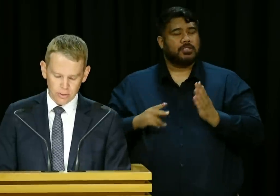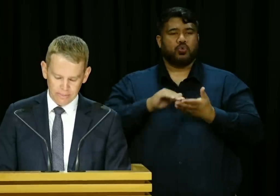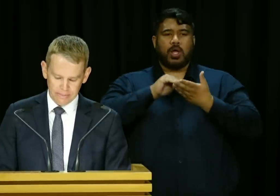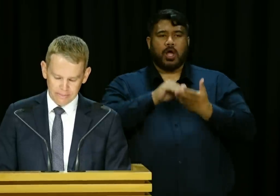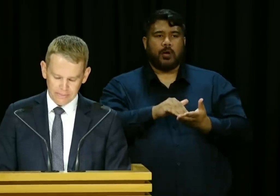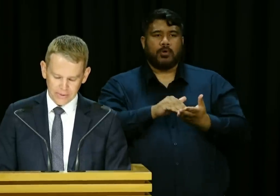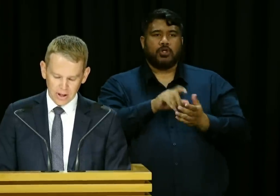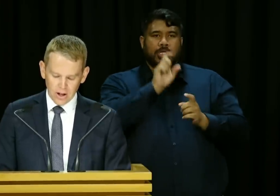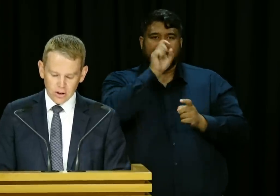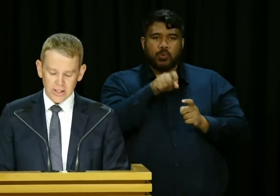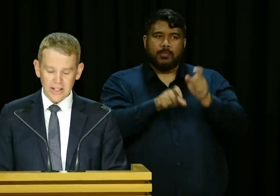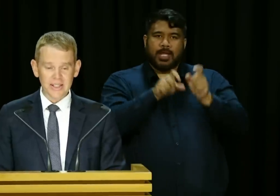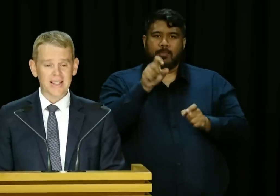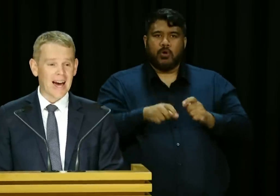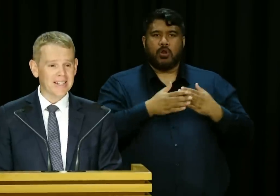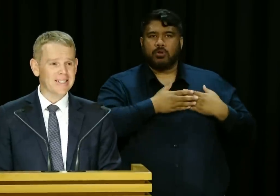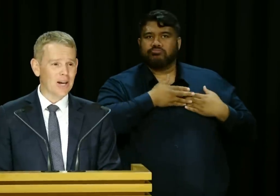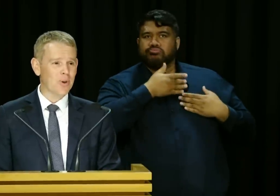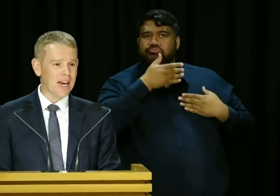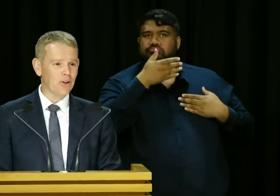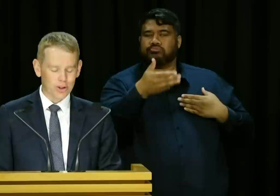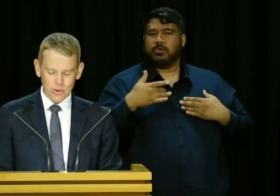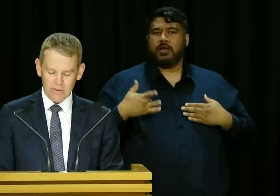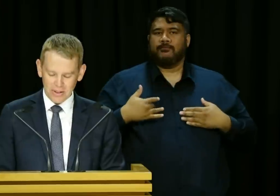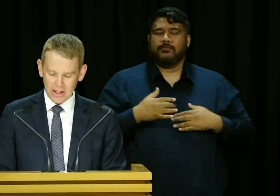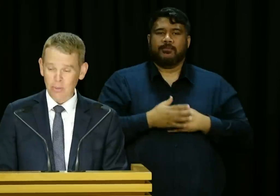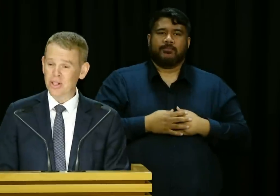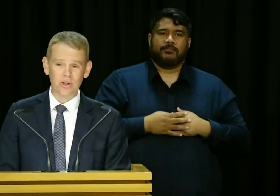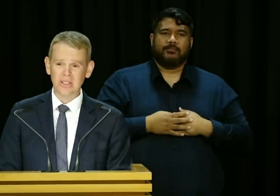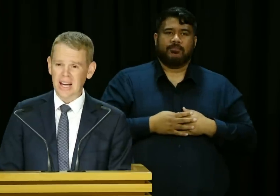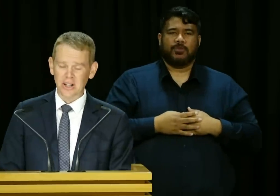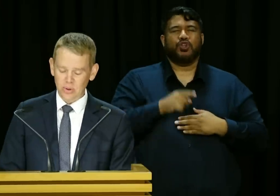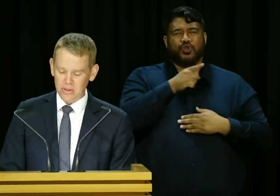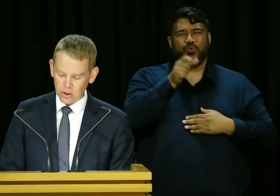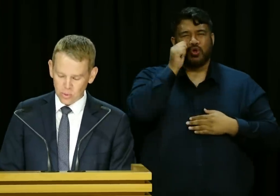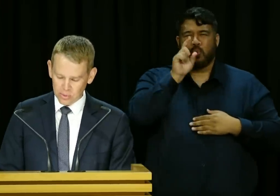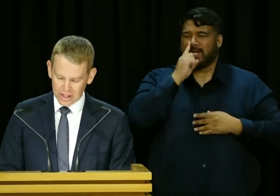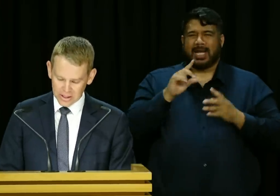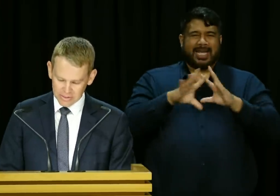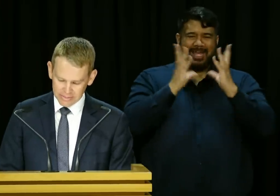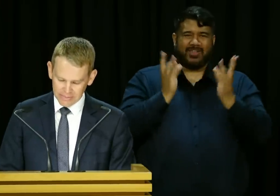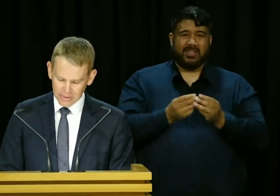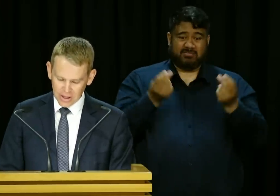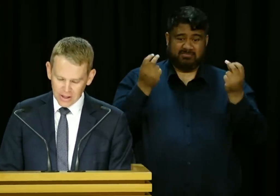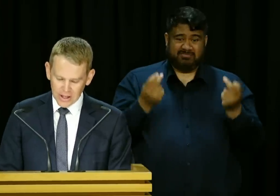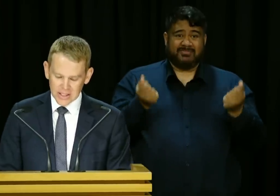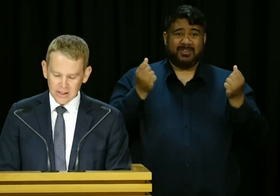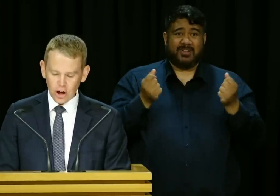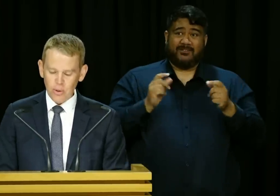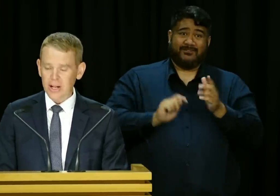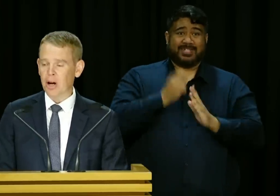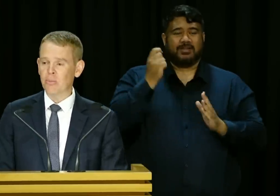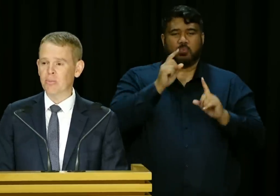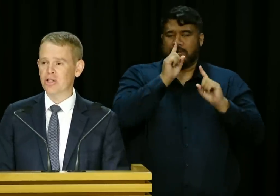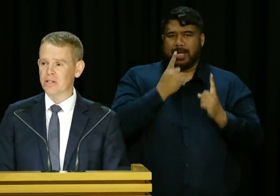term. New Zealanders understand we cannot do everything, and we certainly can't do everything all at once. They see